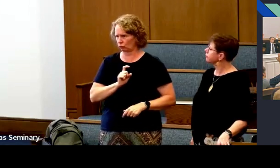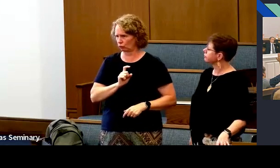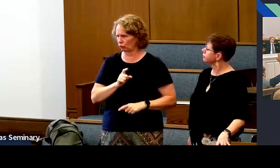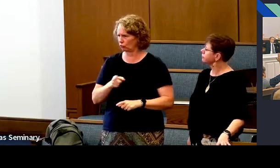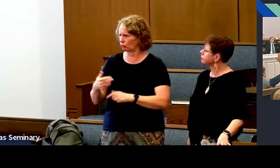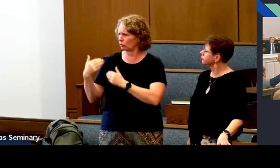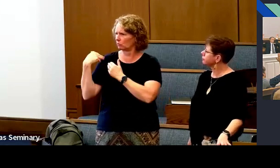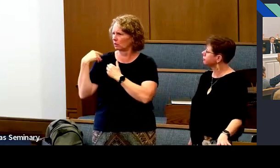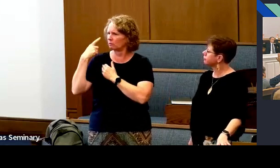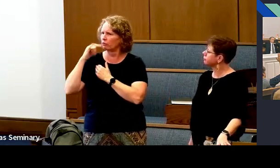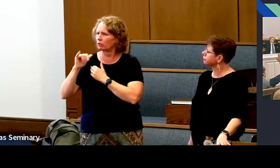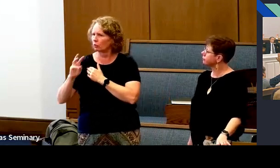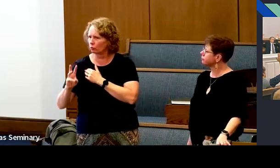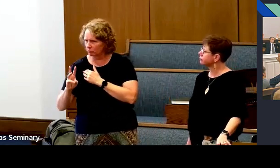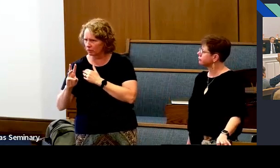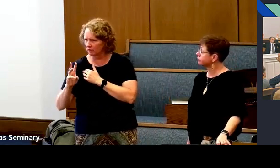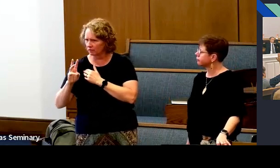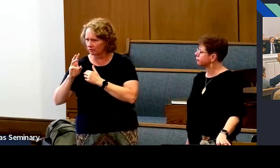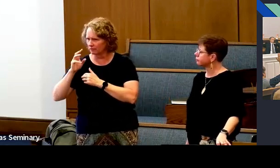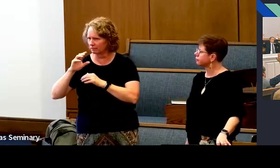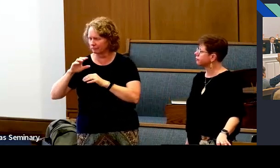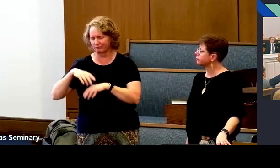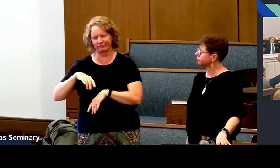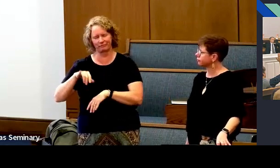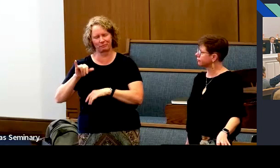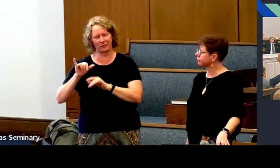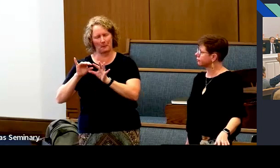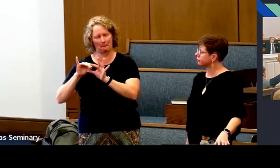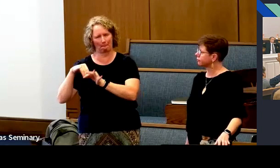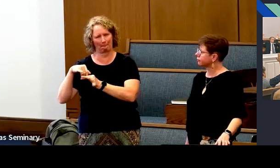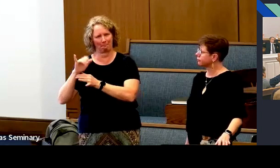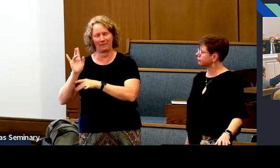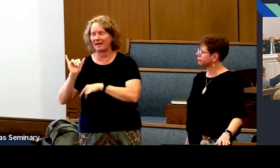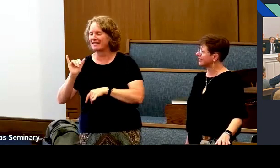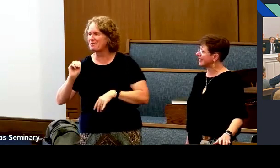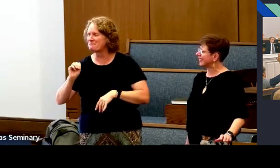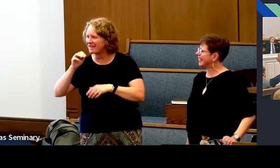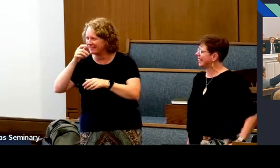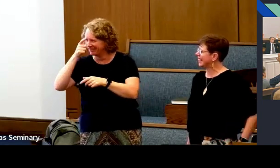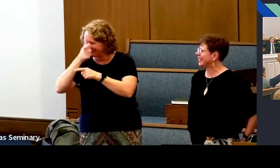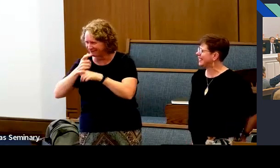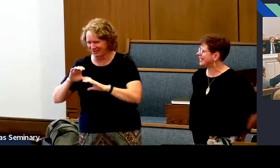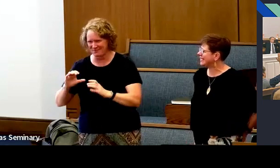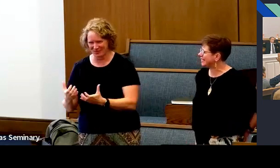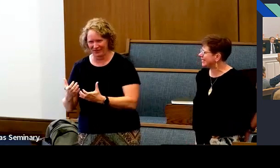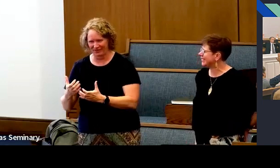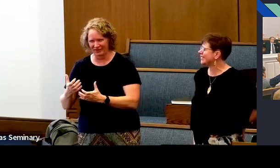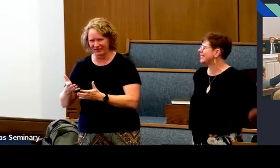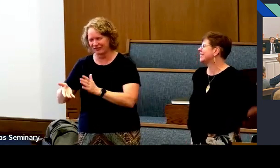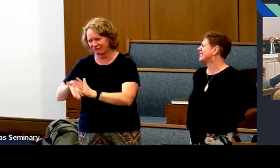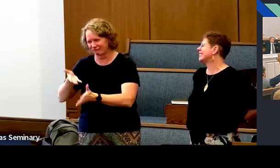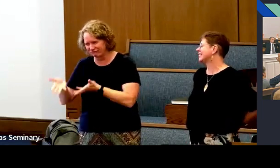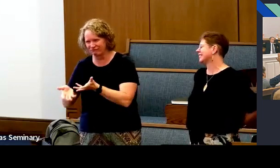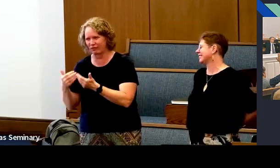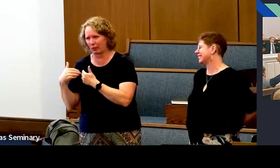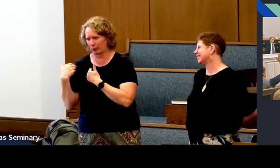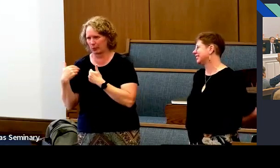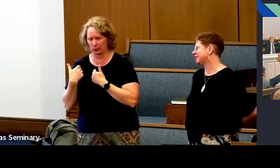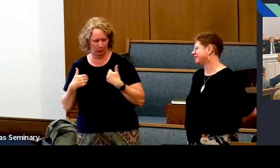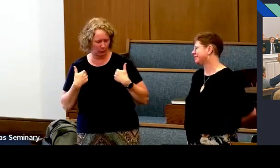That means they don't have authority for Relief Society sisters, but they're responsible for young men,